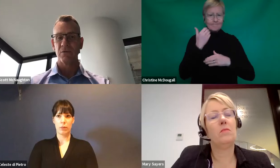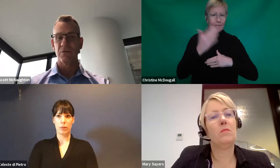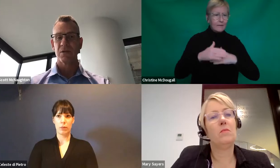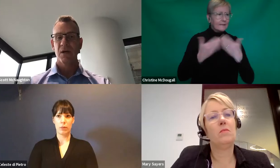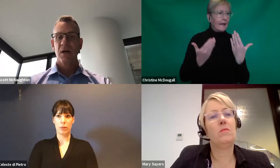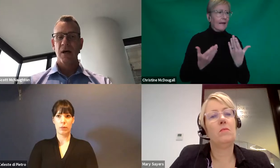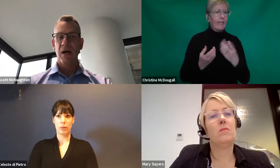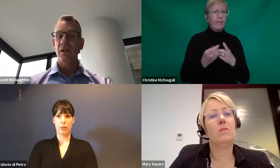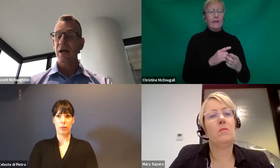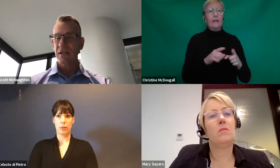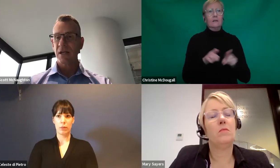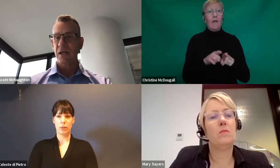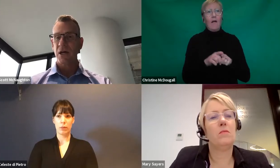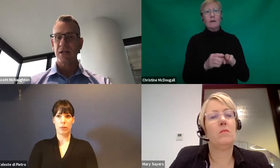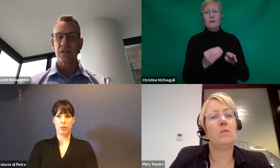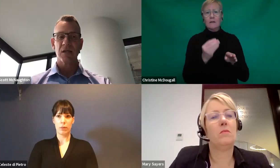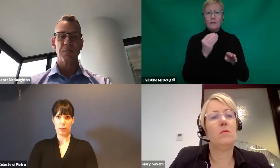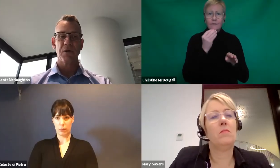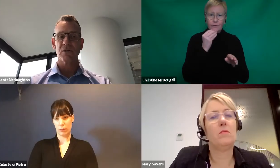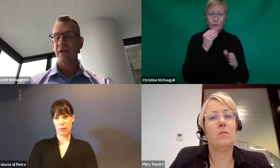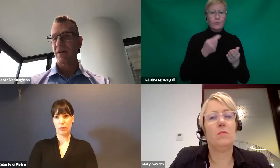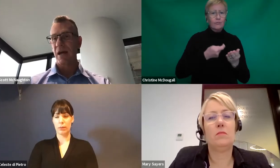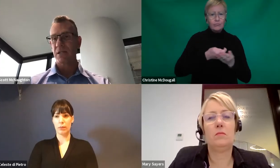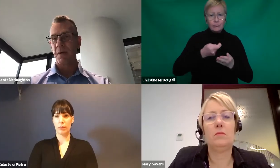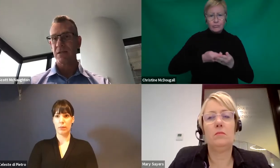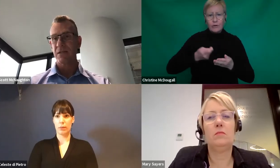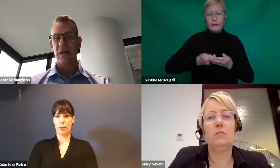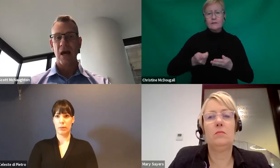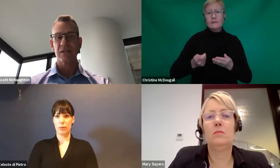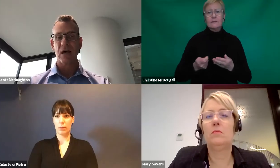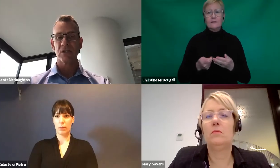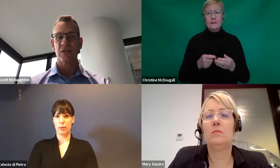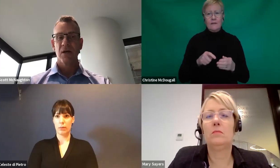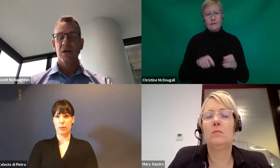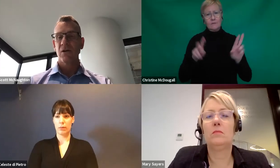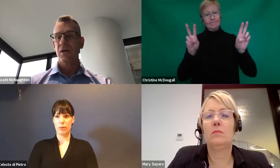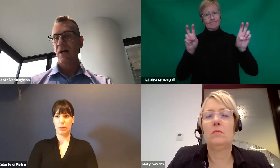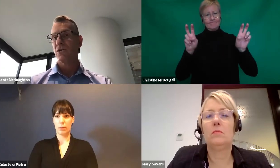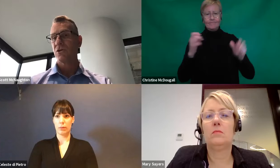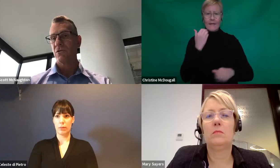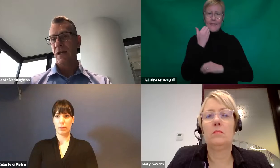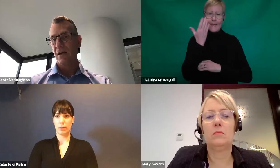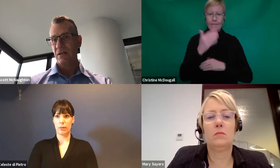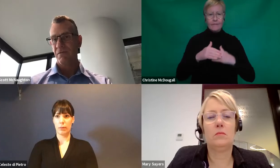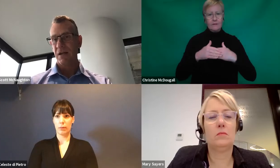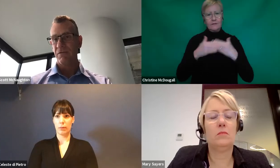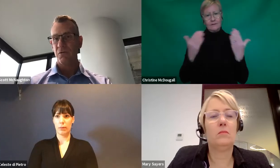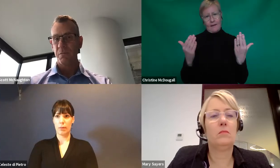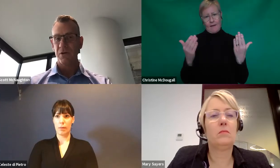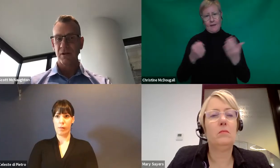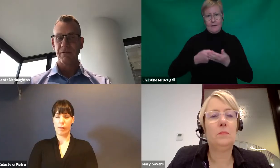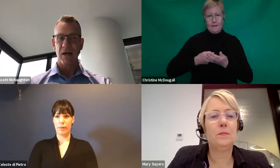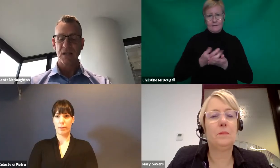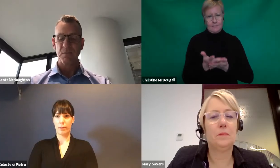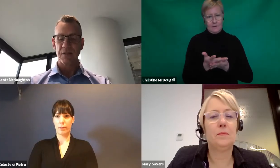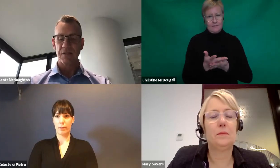like bills, like internet charges, these are personal everyday expenses. And as such, you can't use your NDIS funding for